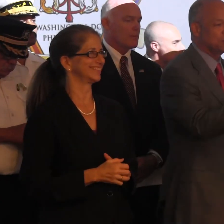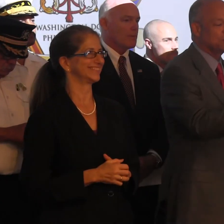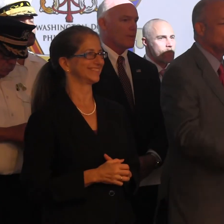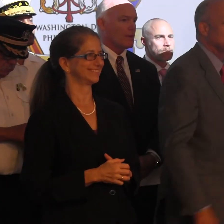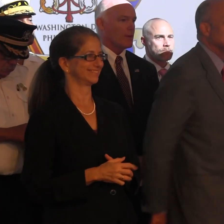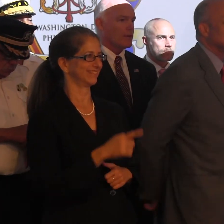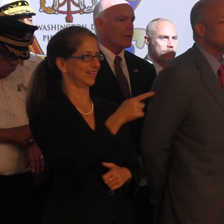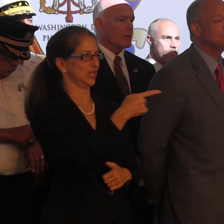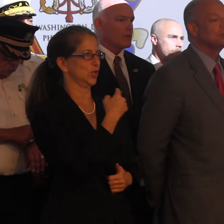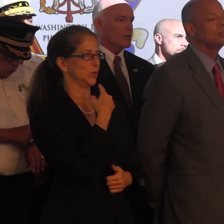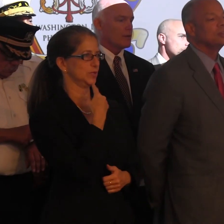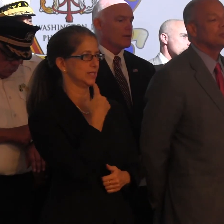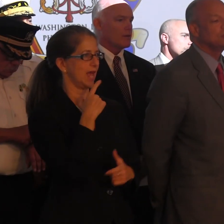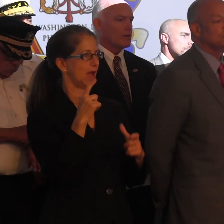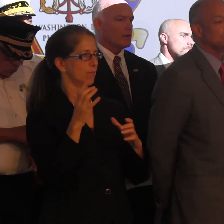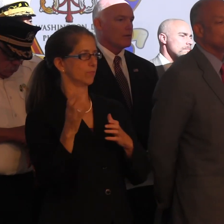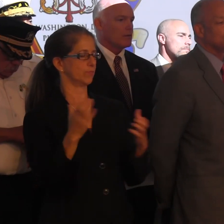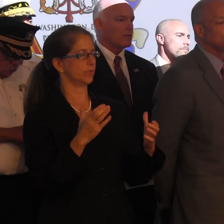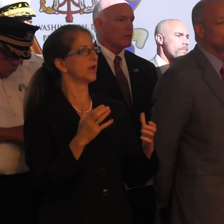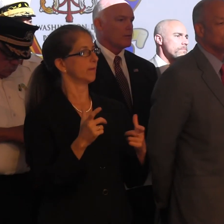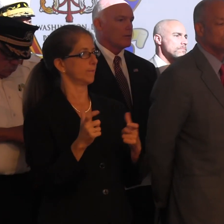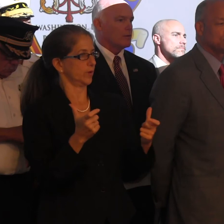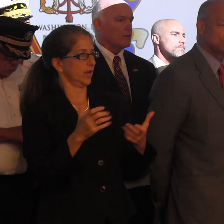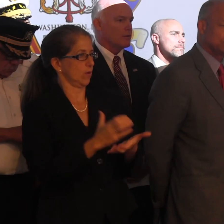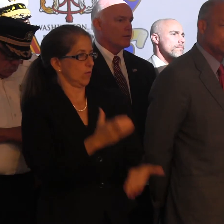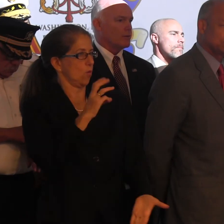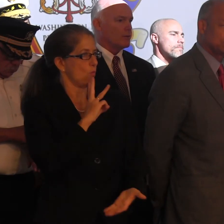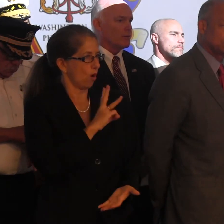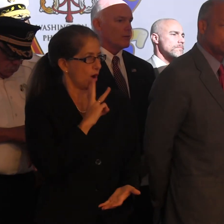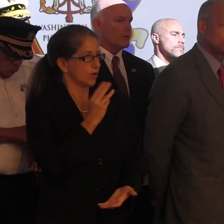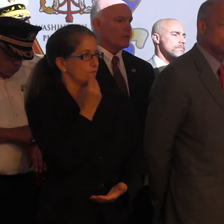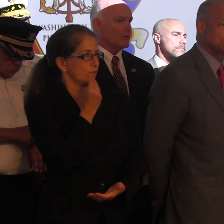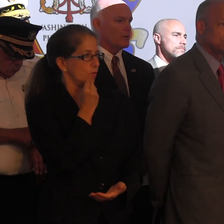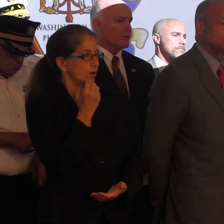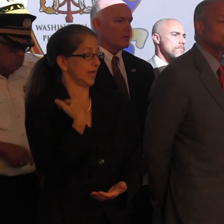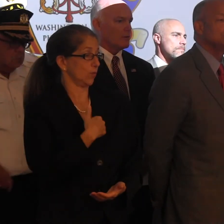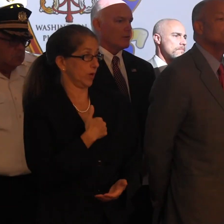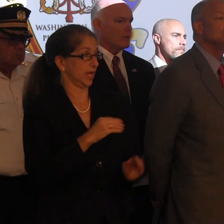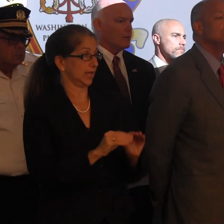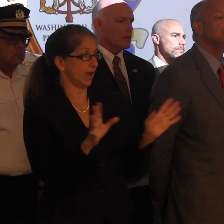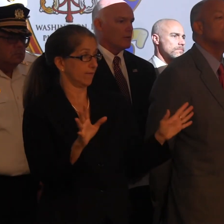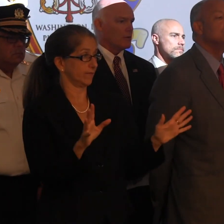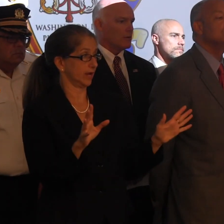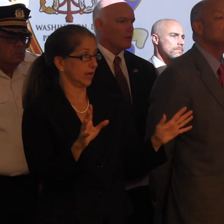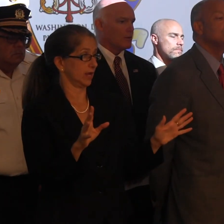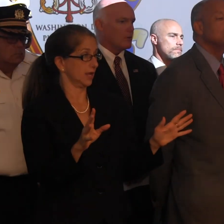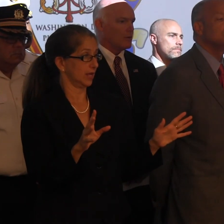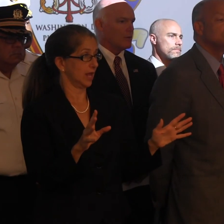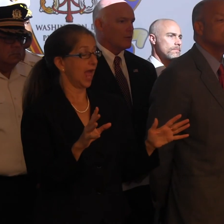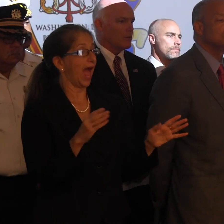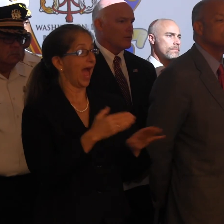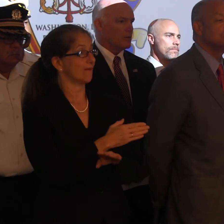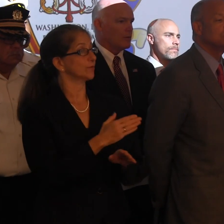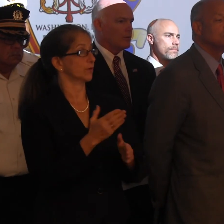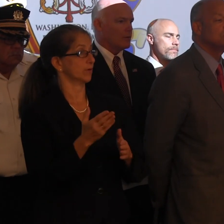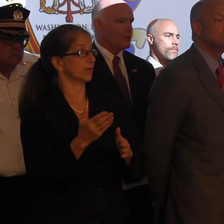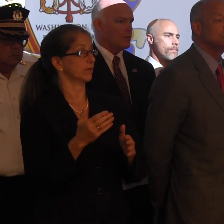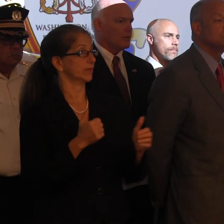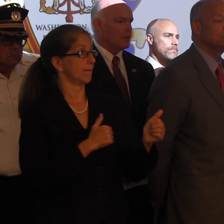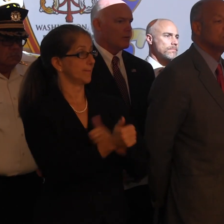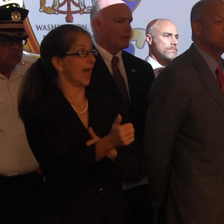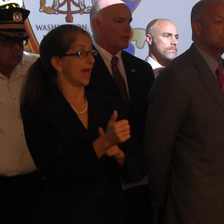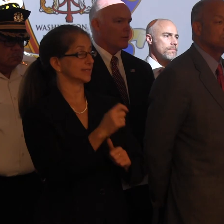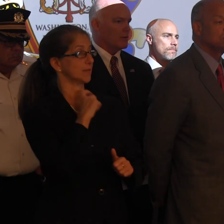You said break a big pile of water from our food. can we just reiterate and clarify, once people pass the nine-counters, will there be